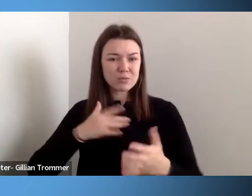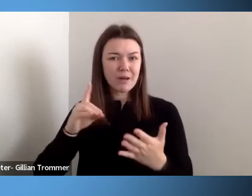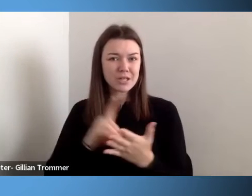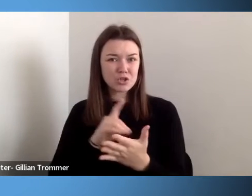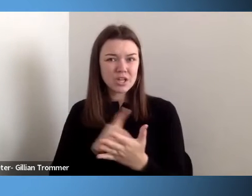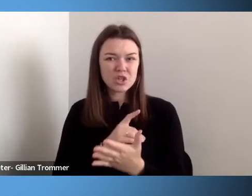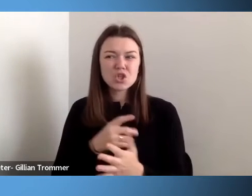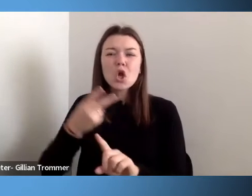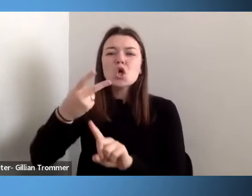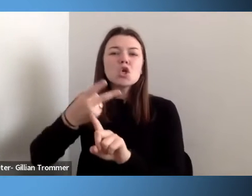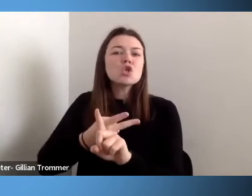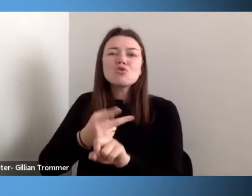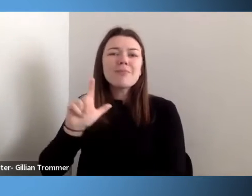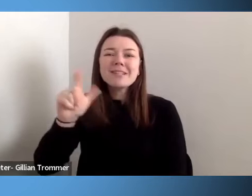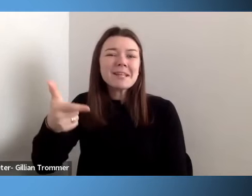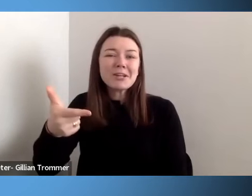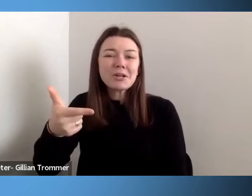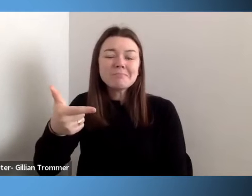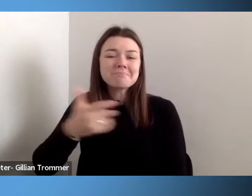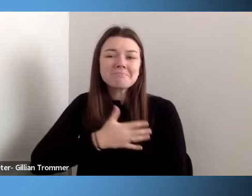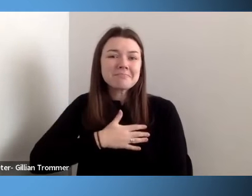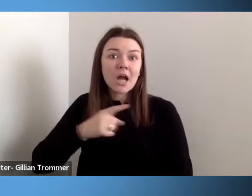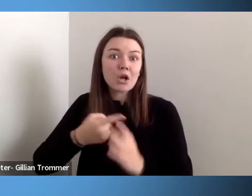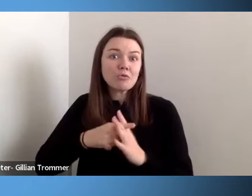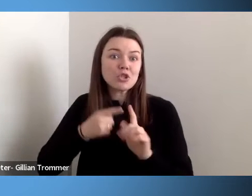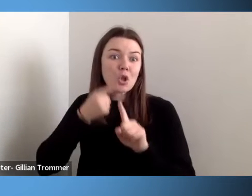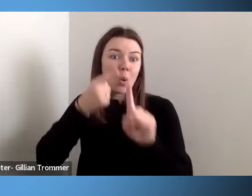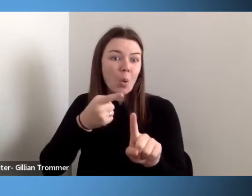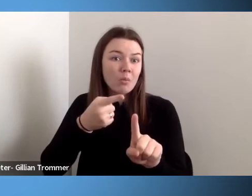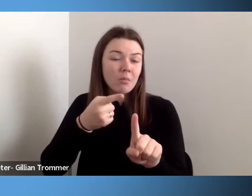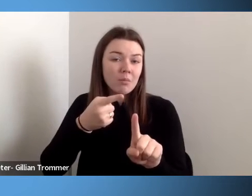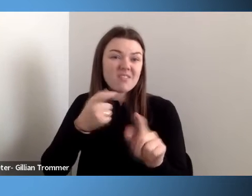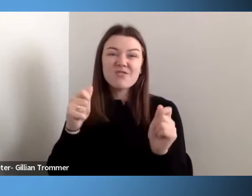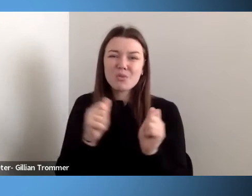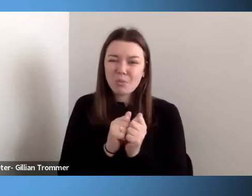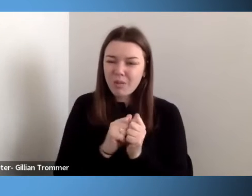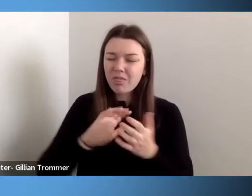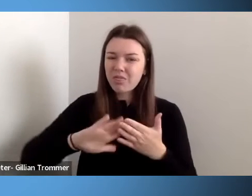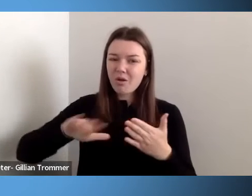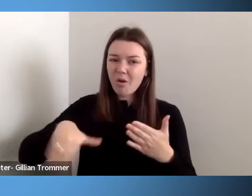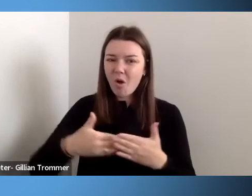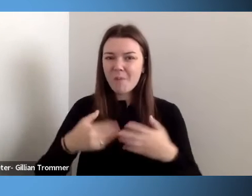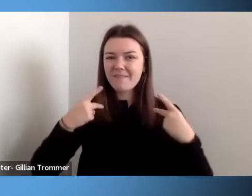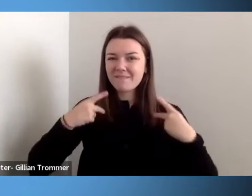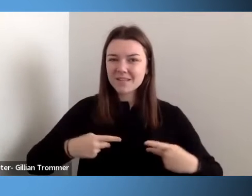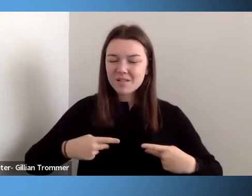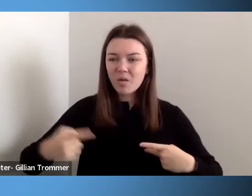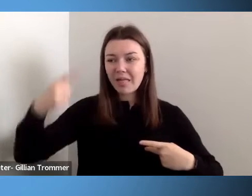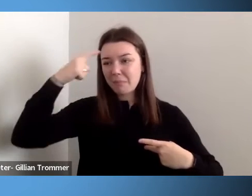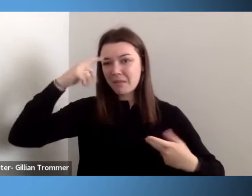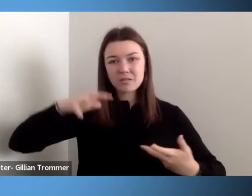goal despite all of that physical and mental damage to my body.